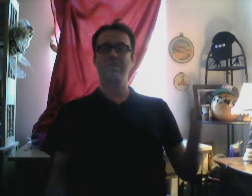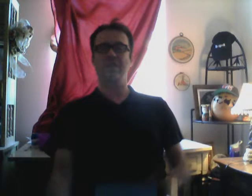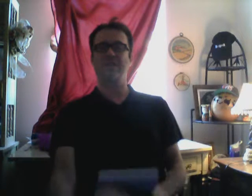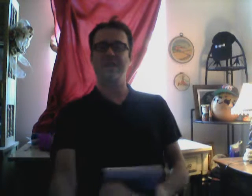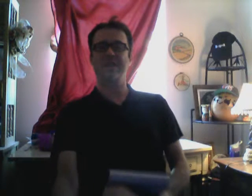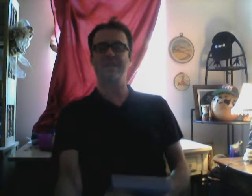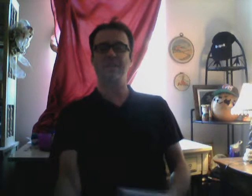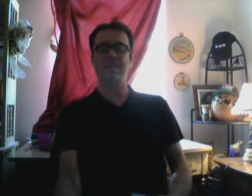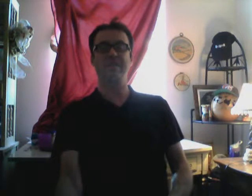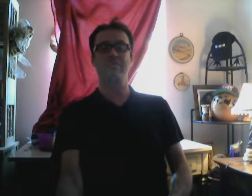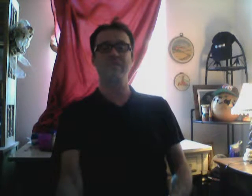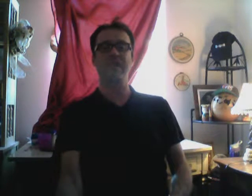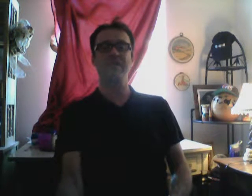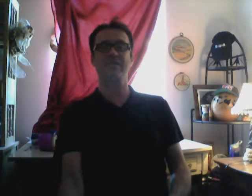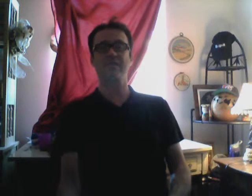That. Ties. Into.